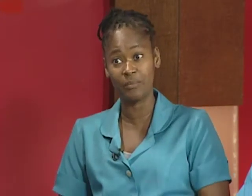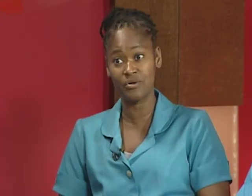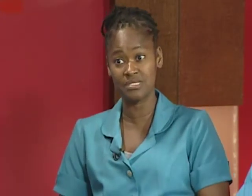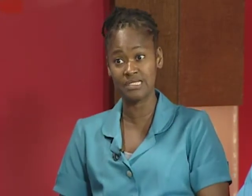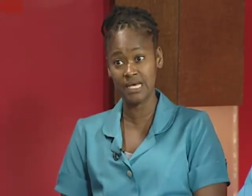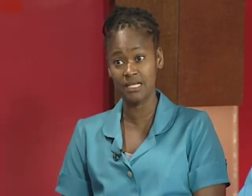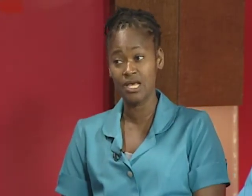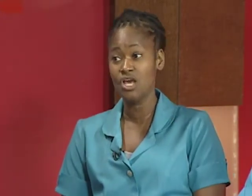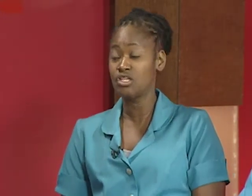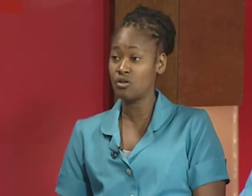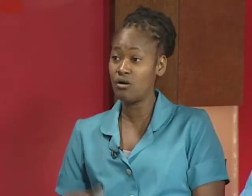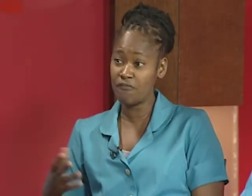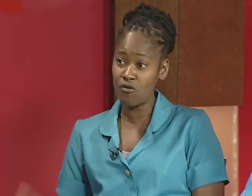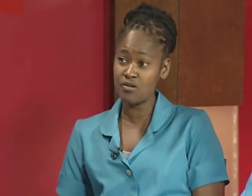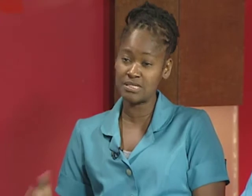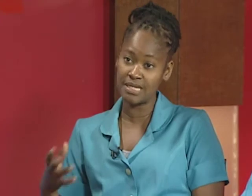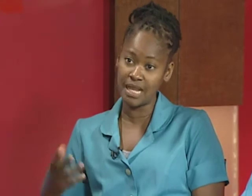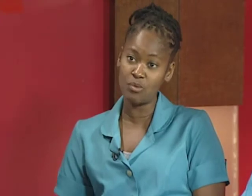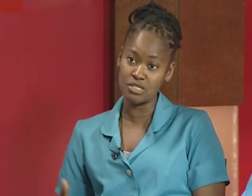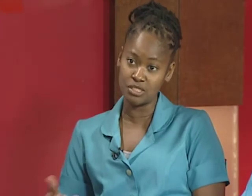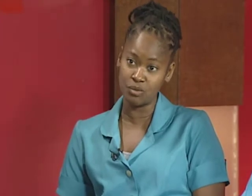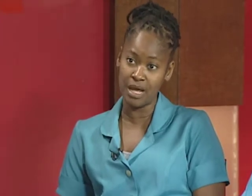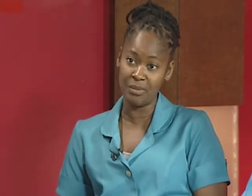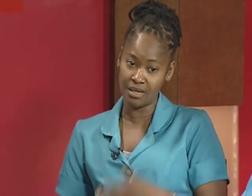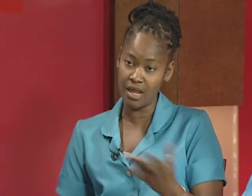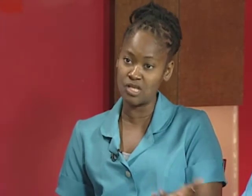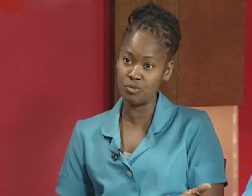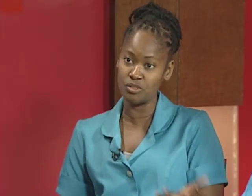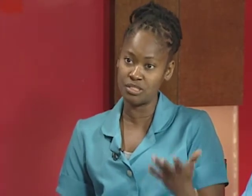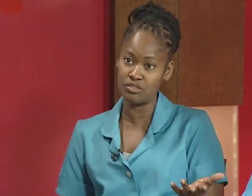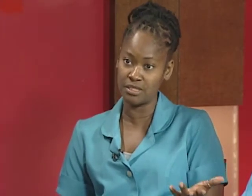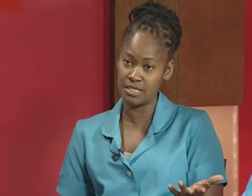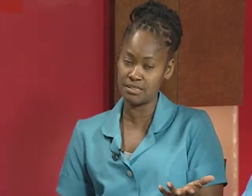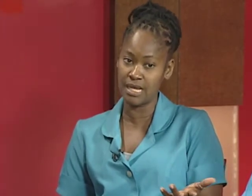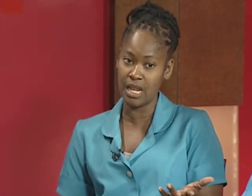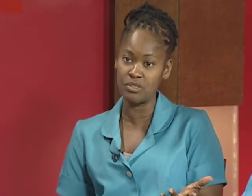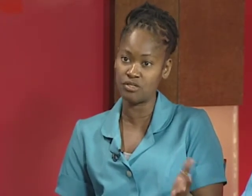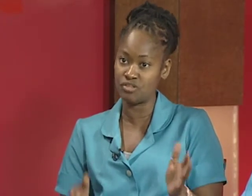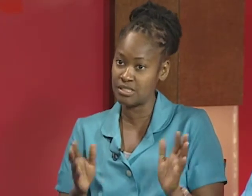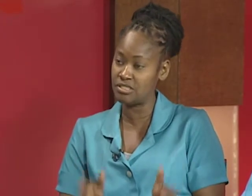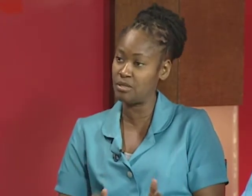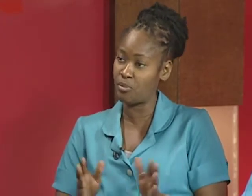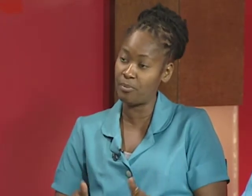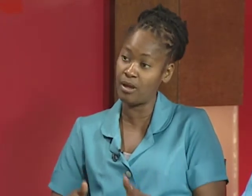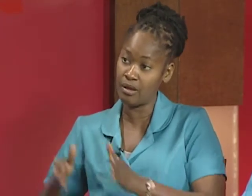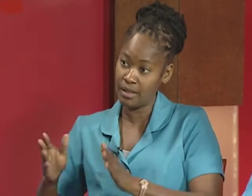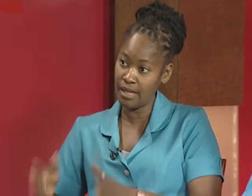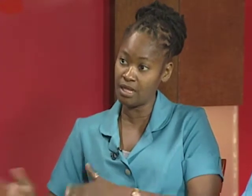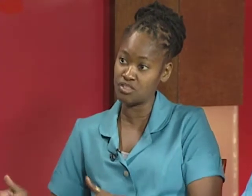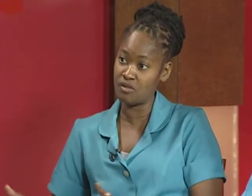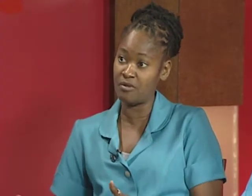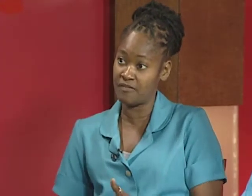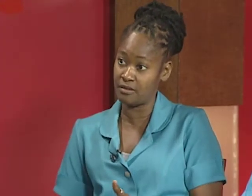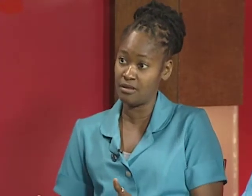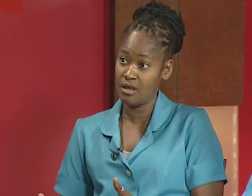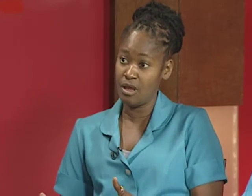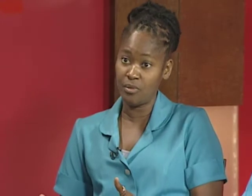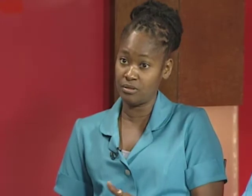that person's saying yeah so of course the sign language is good i'm in the classroom you teach your kids the sign language i try teaching the proper english charm of it but